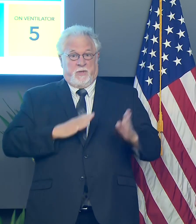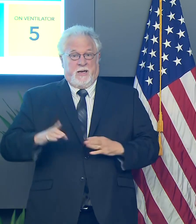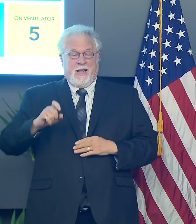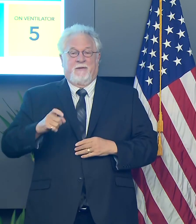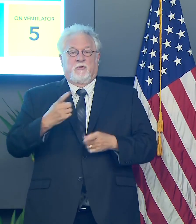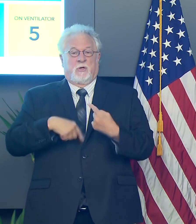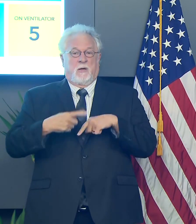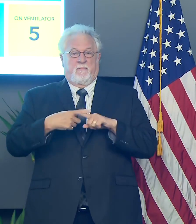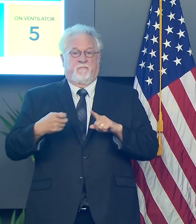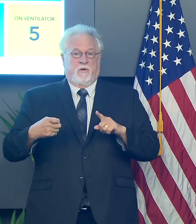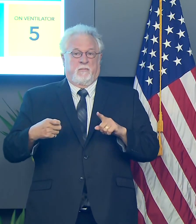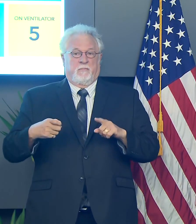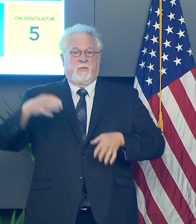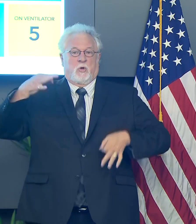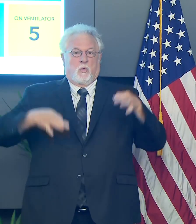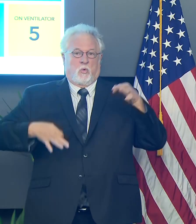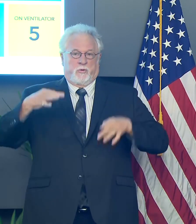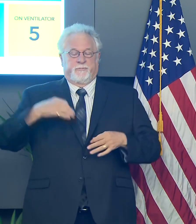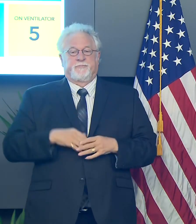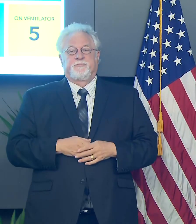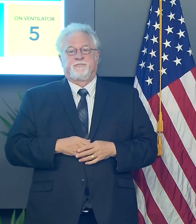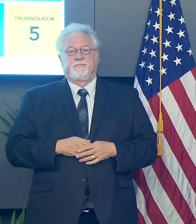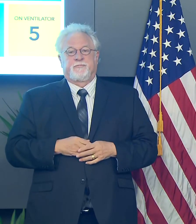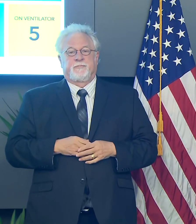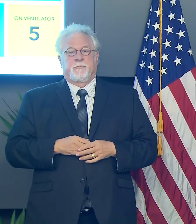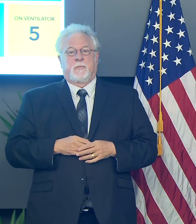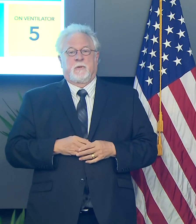have to come from the courts. Uh,